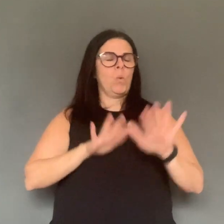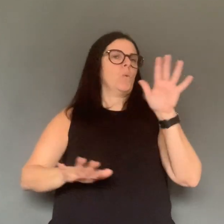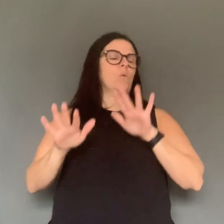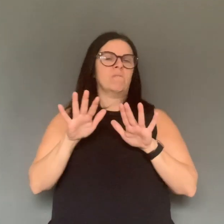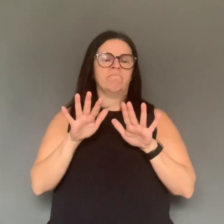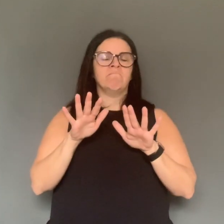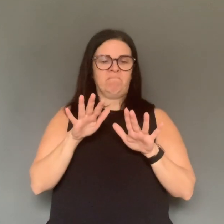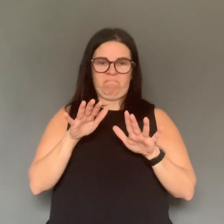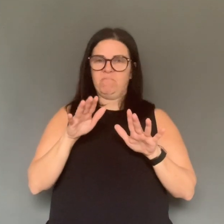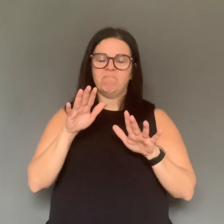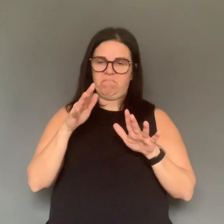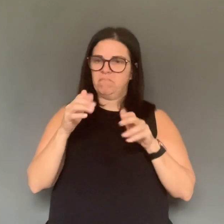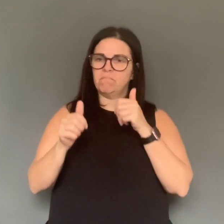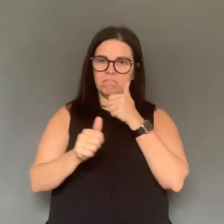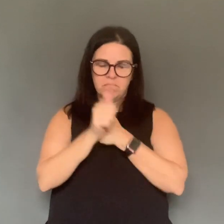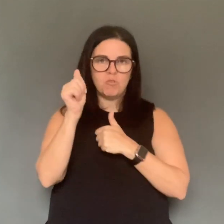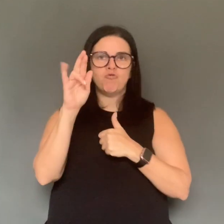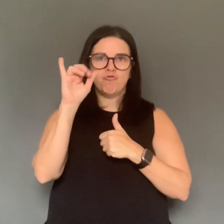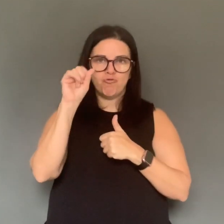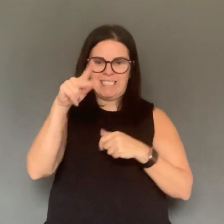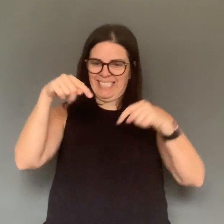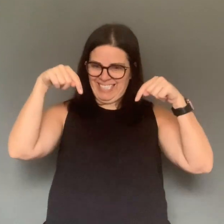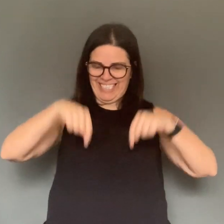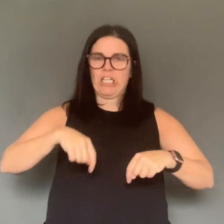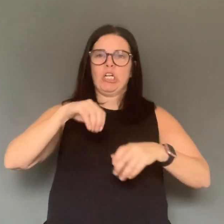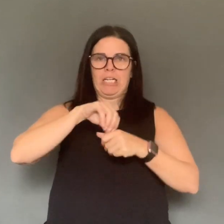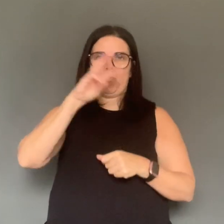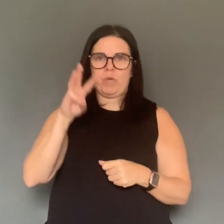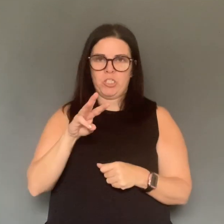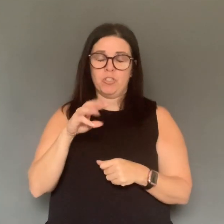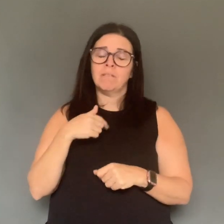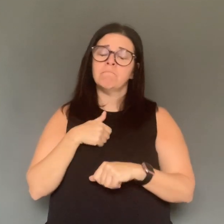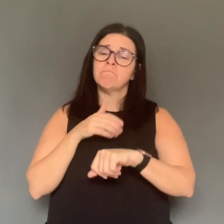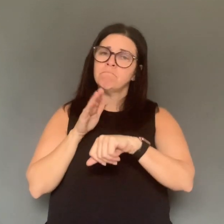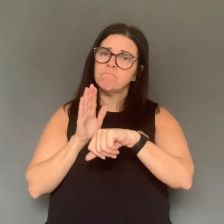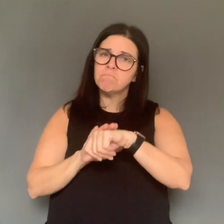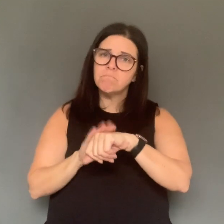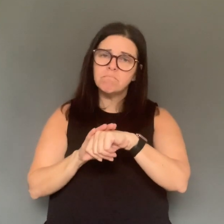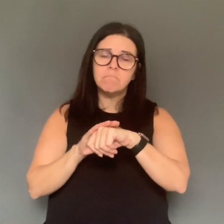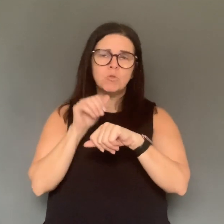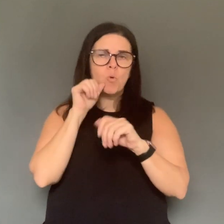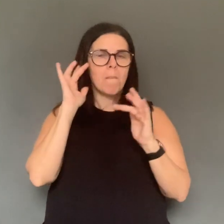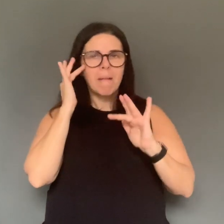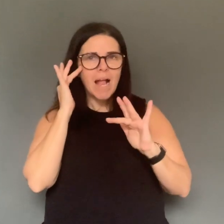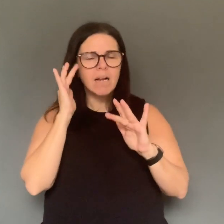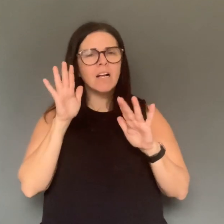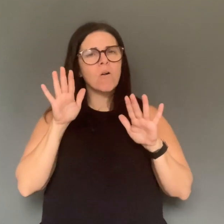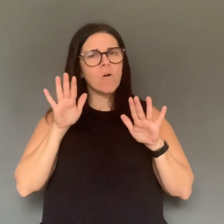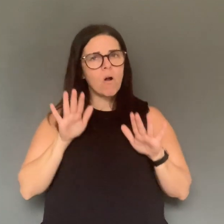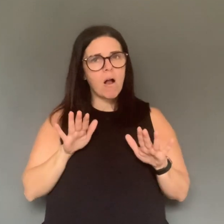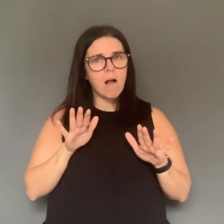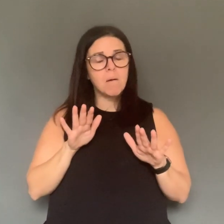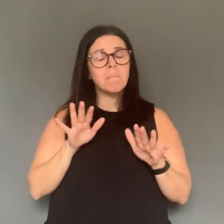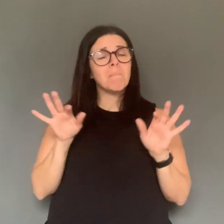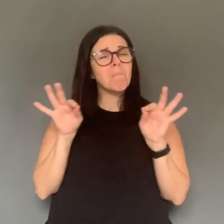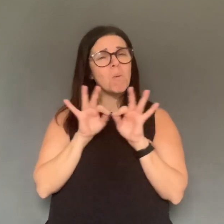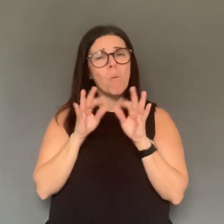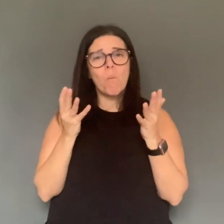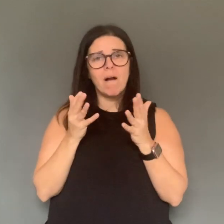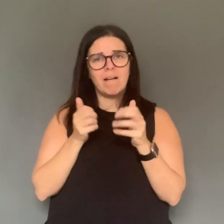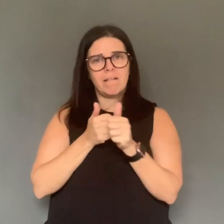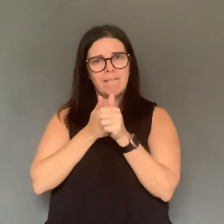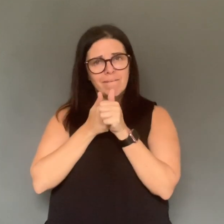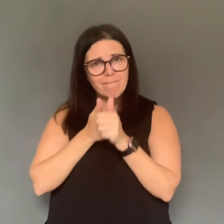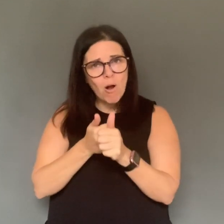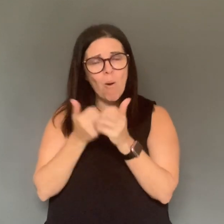but to stay calm and follow the public health recommendations all the time. Please please I urge you not to go outside